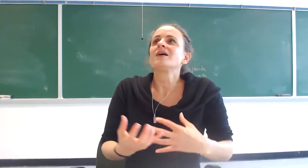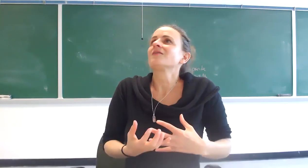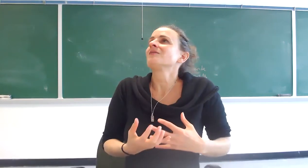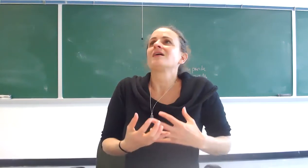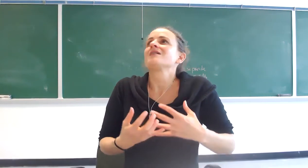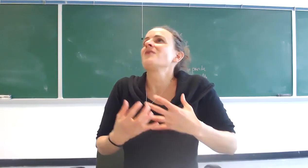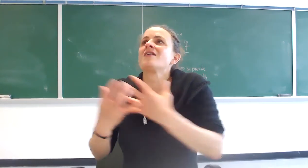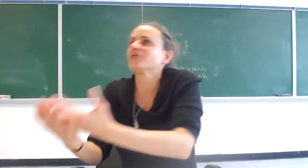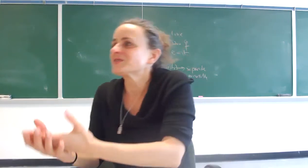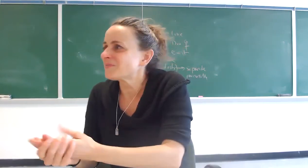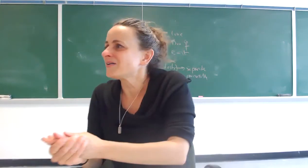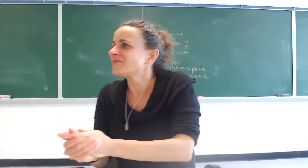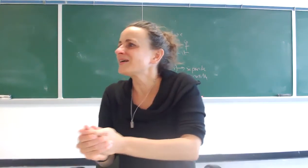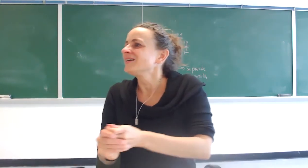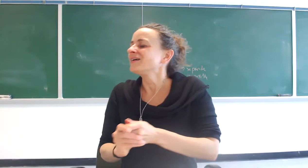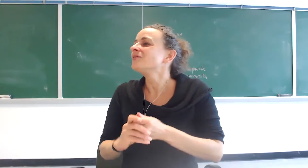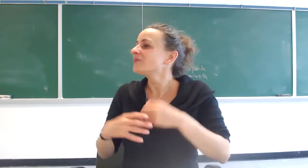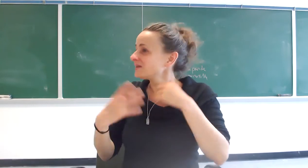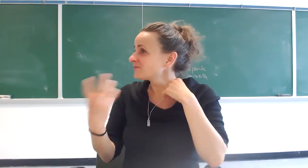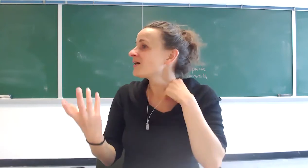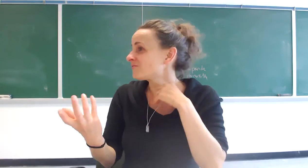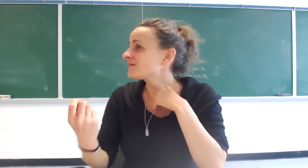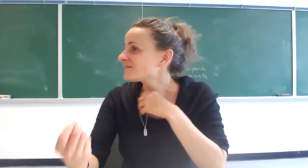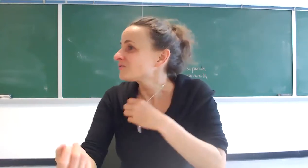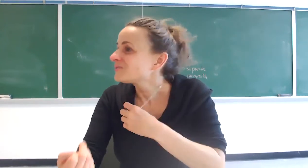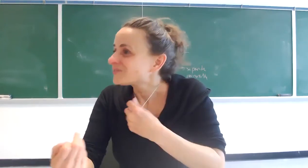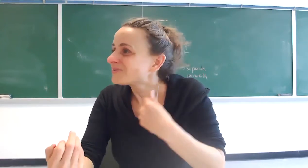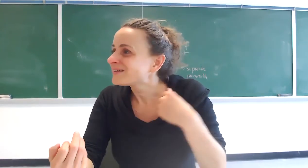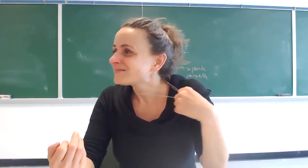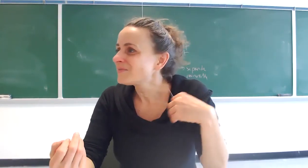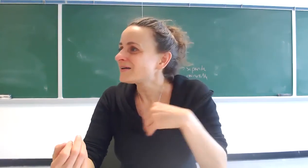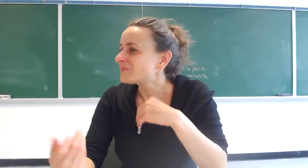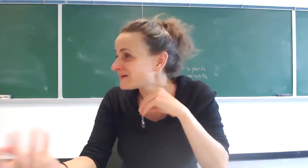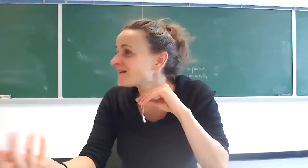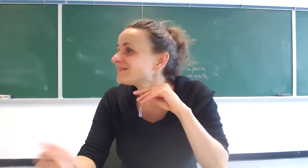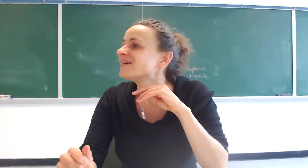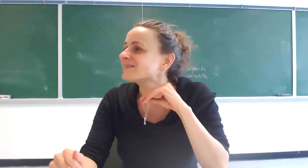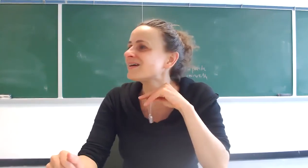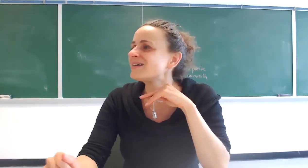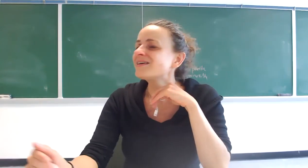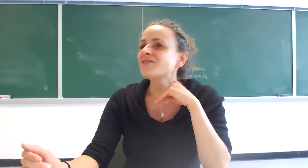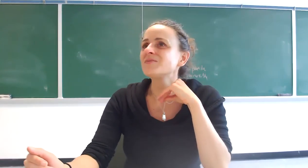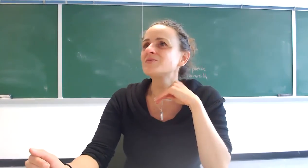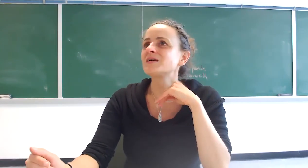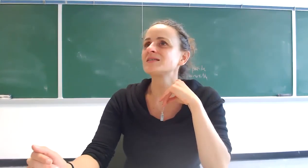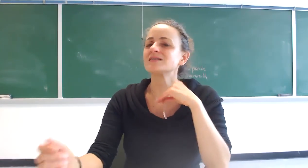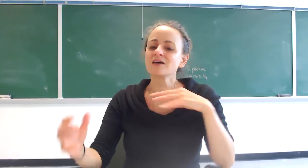like oh you have to respond right in a way you have been seduced right by by god yes i like that very much because it's not